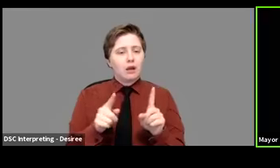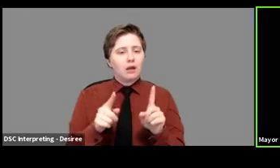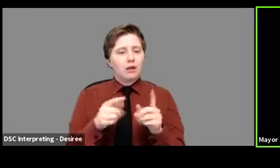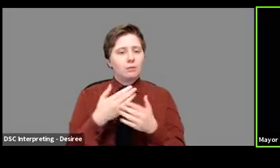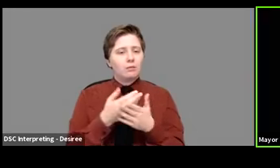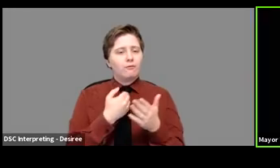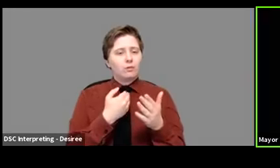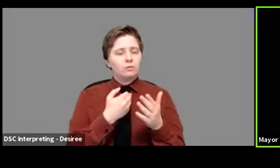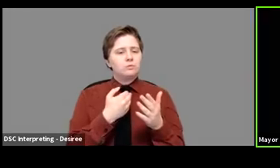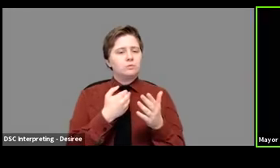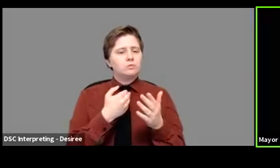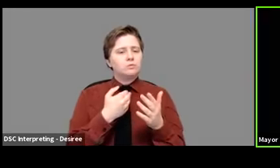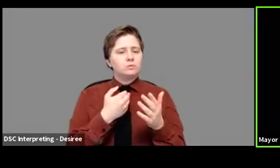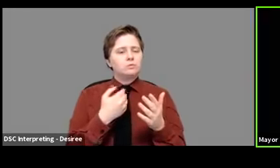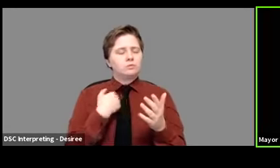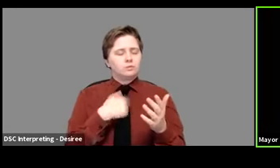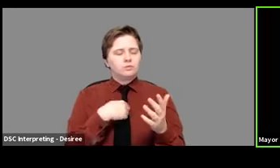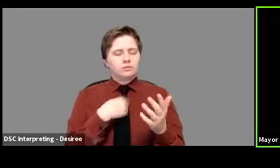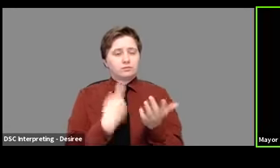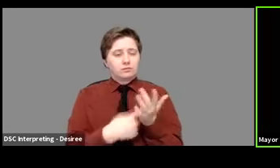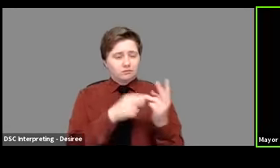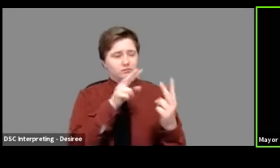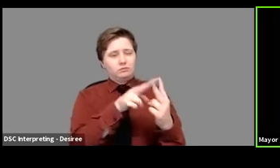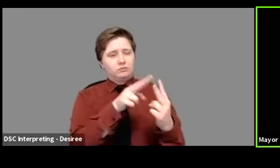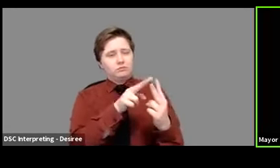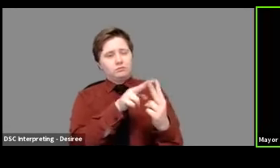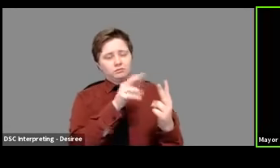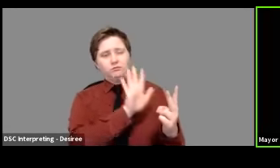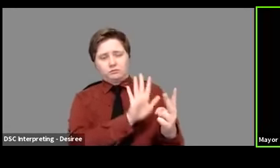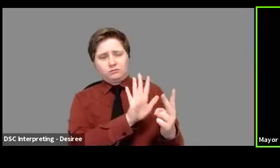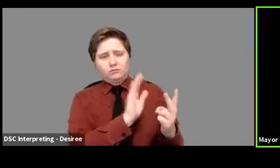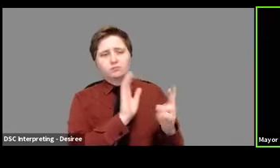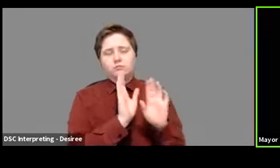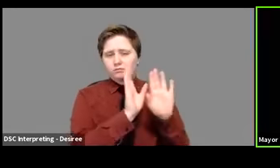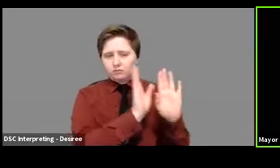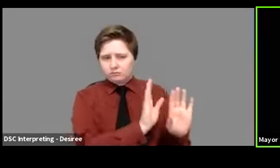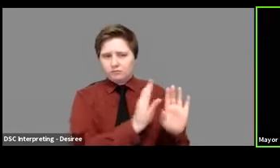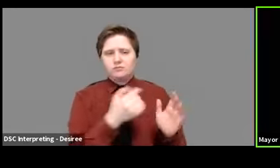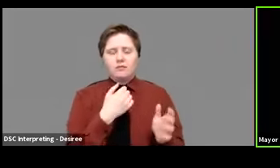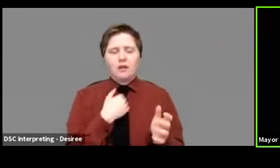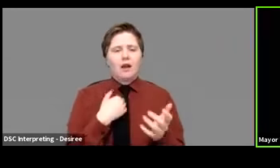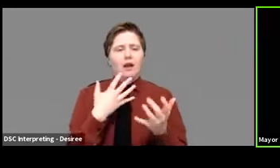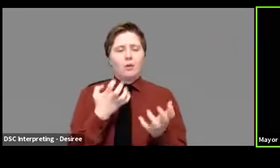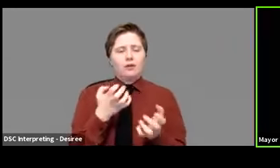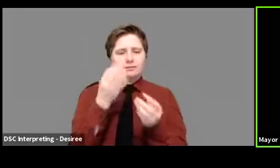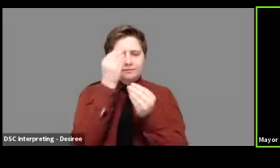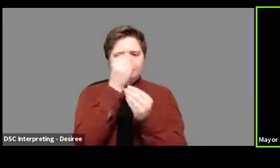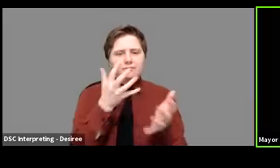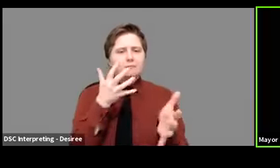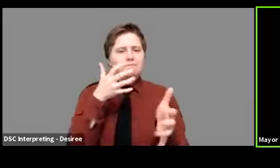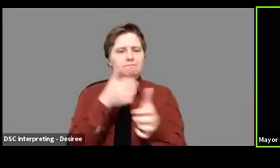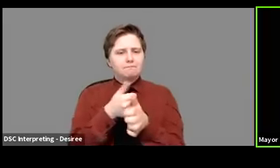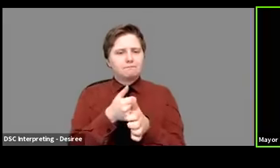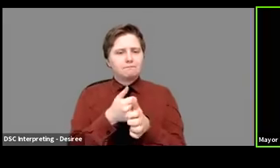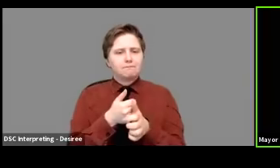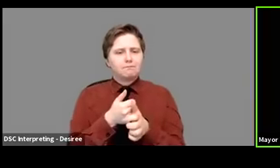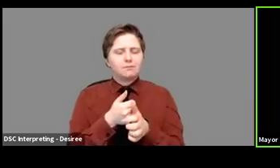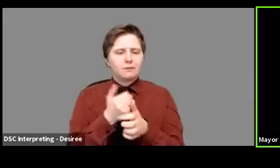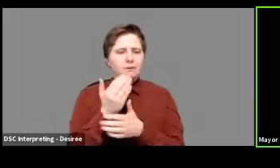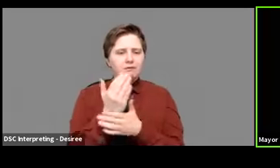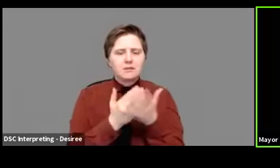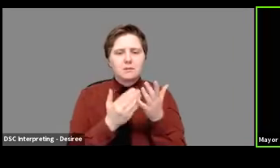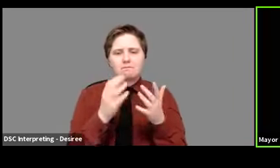we get to those two general topics, I just want to update some